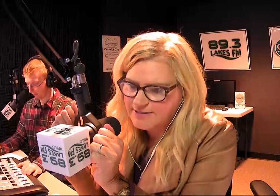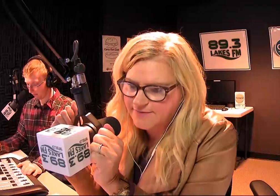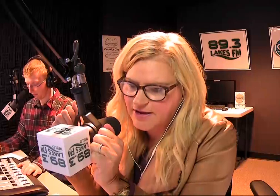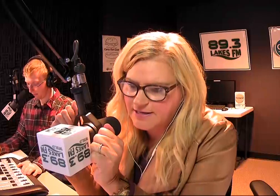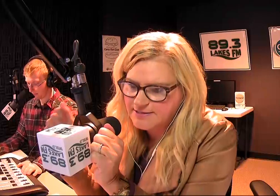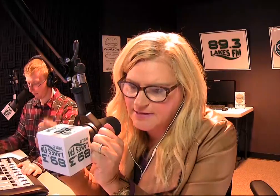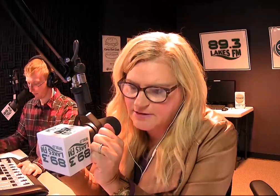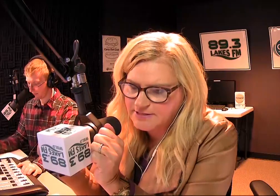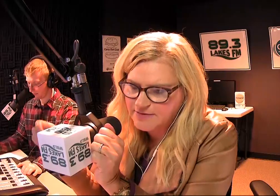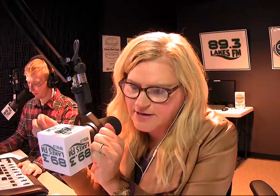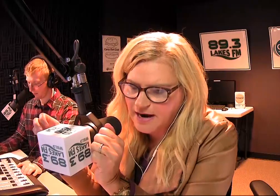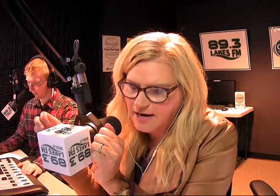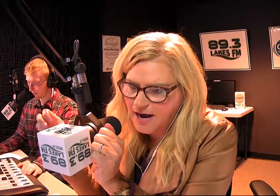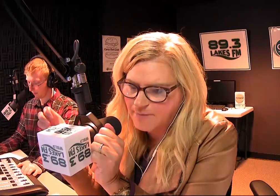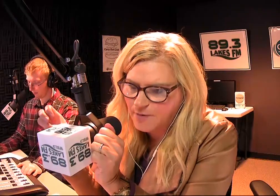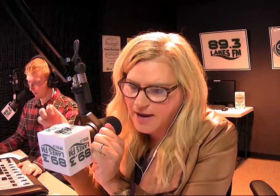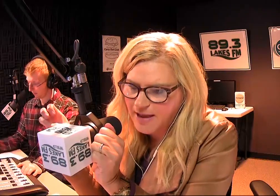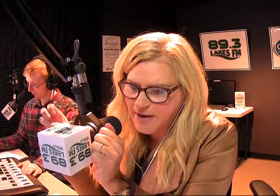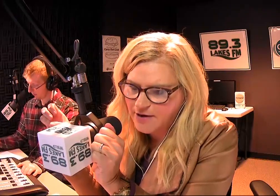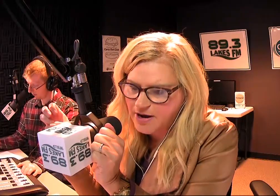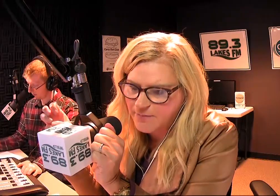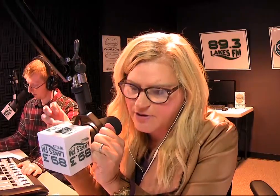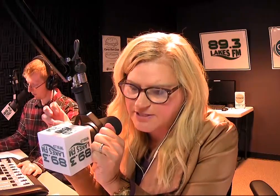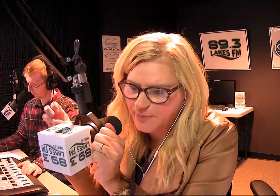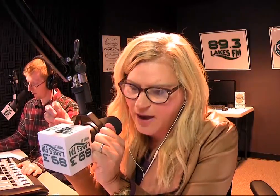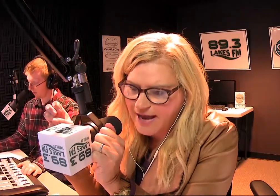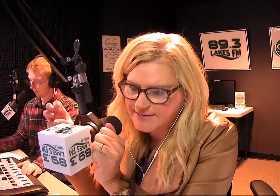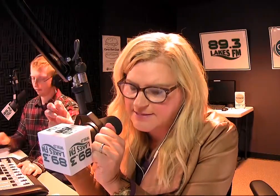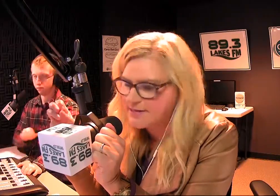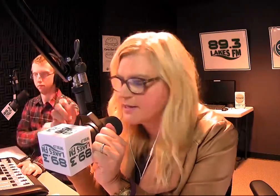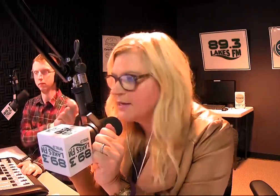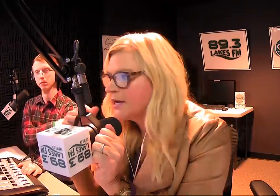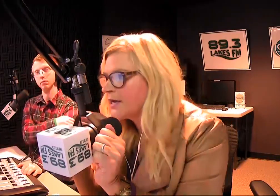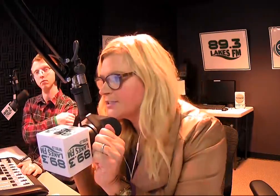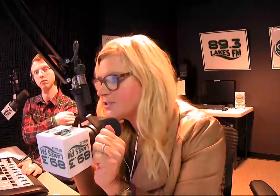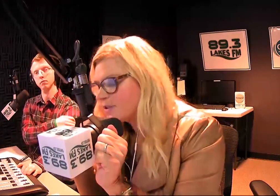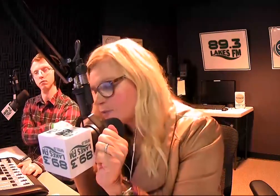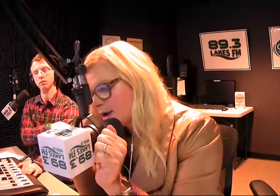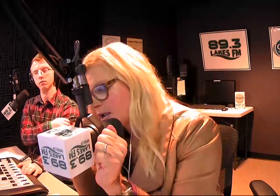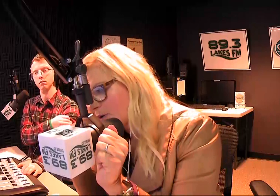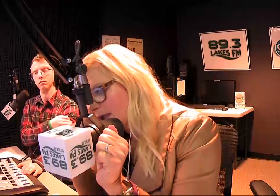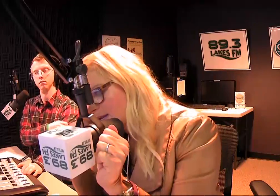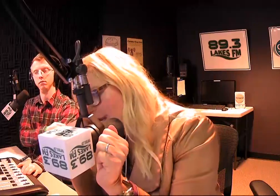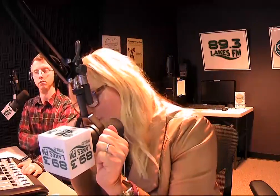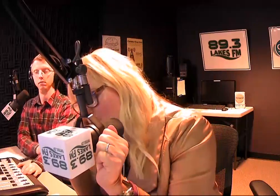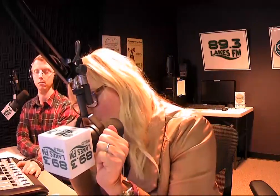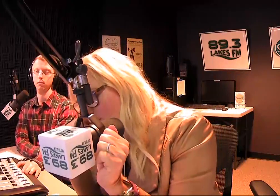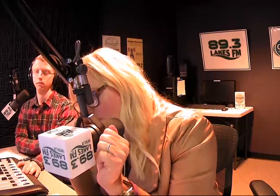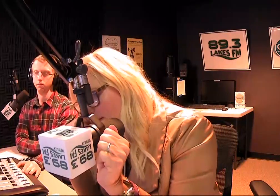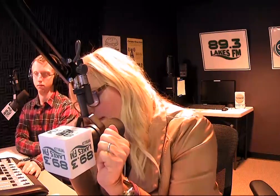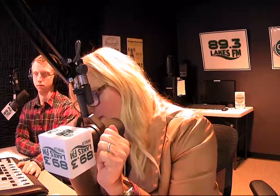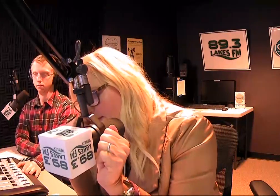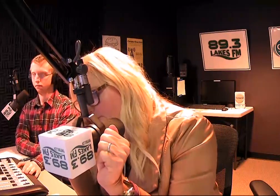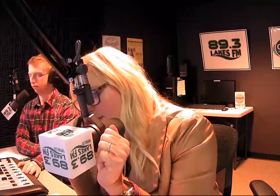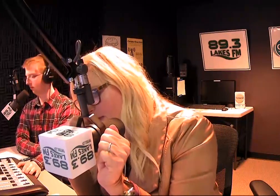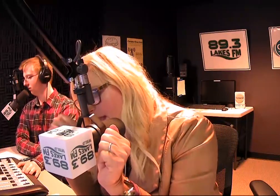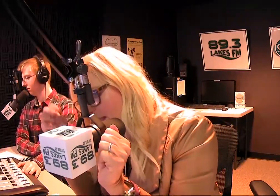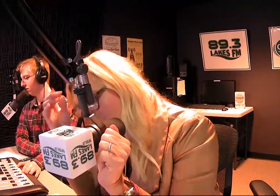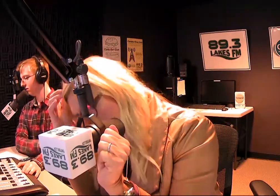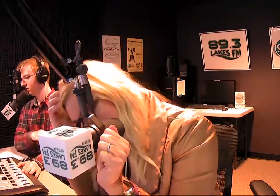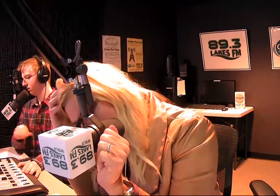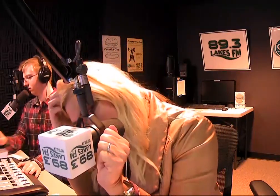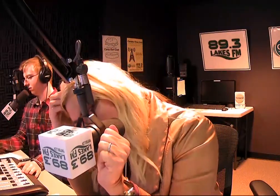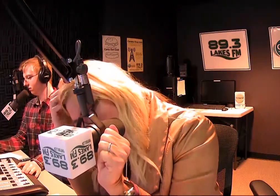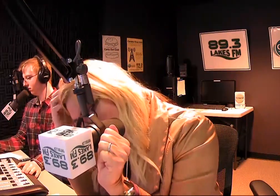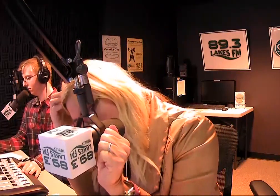live on CivicCenterTV.com. Birmingham area municipal access. Catch us on the radio 89.3 Lakes FM